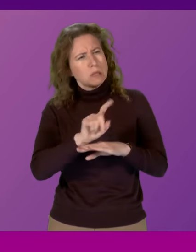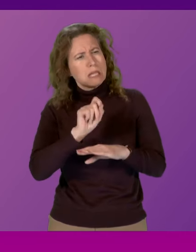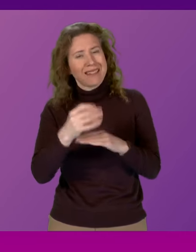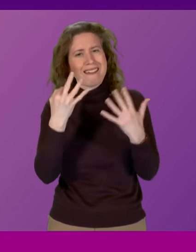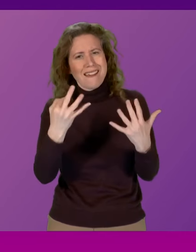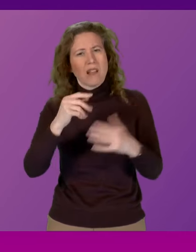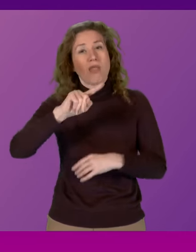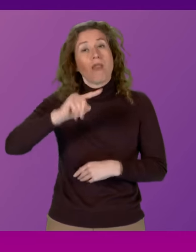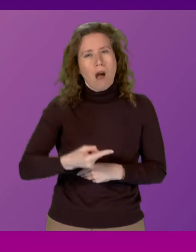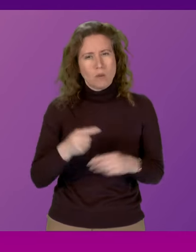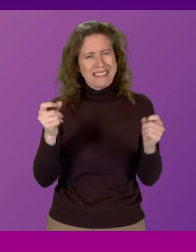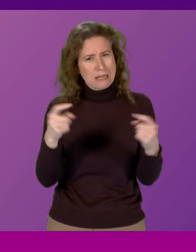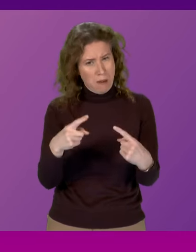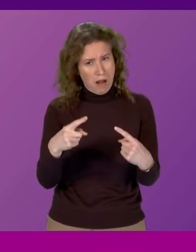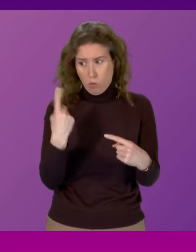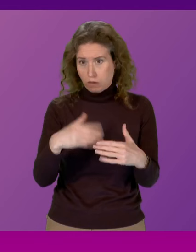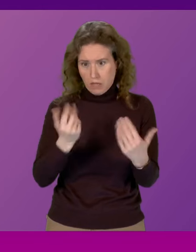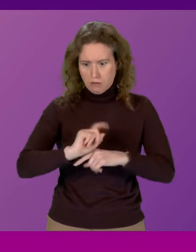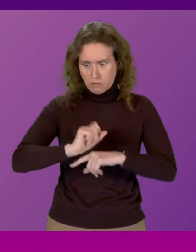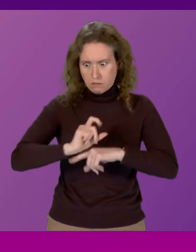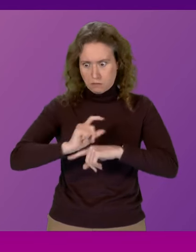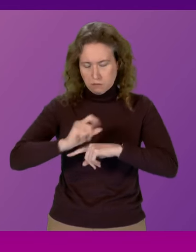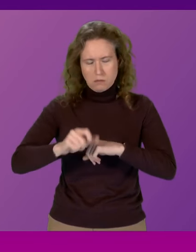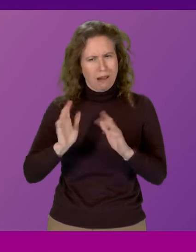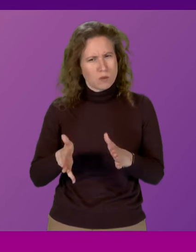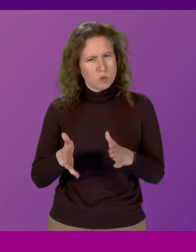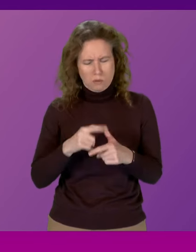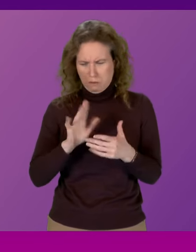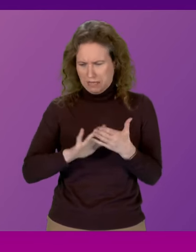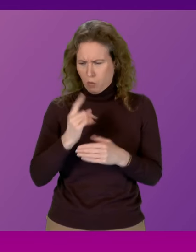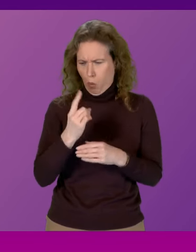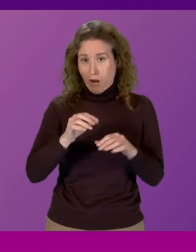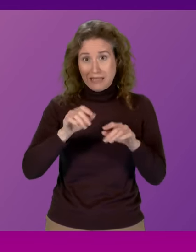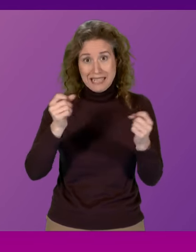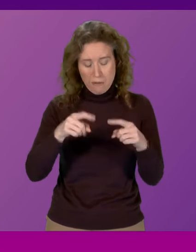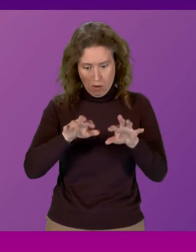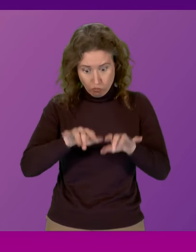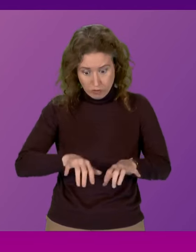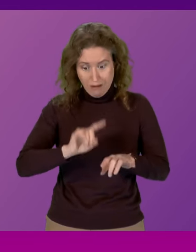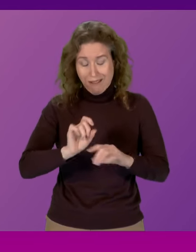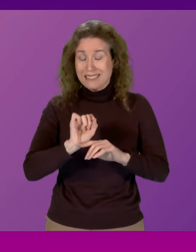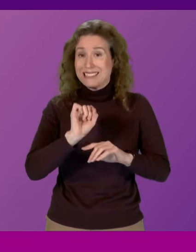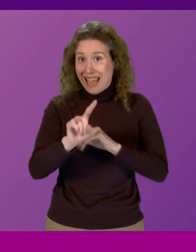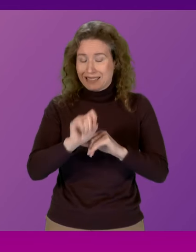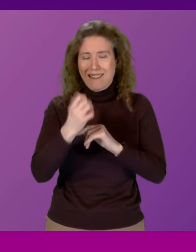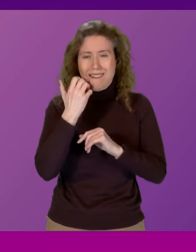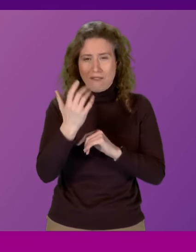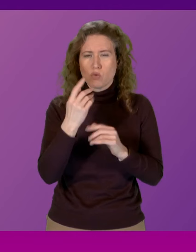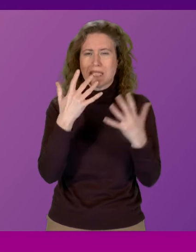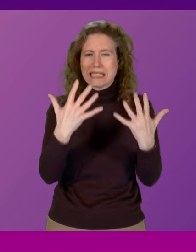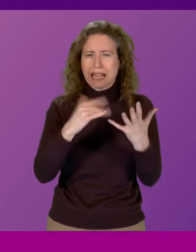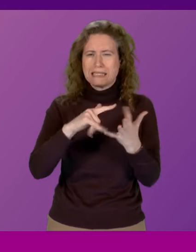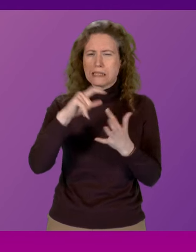,000 emails in that one day. That's an email written and sent every 10